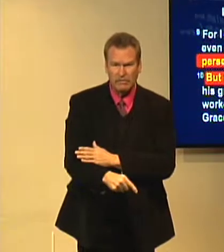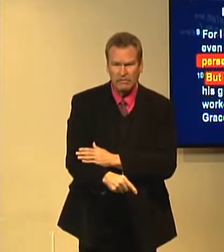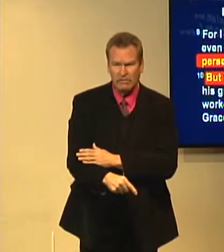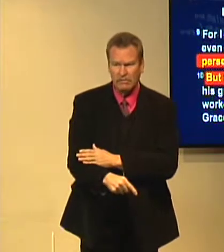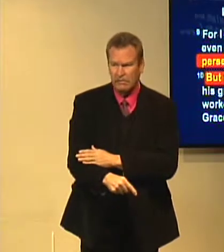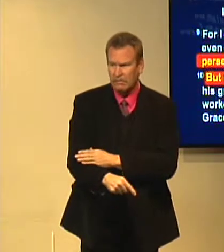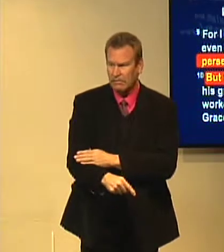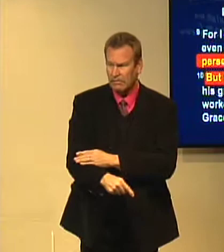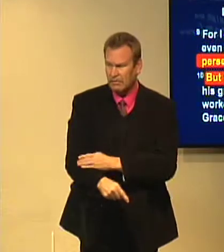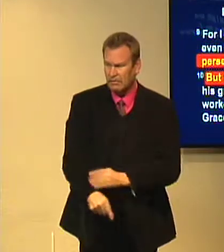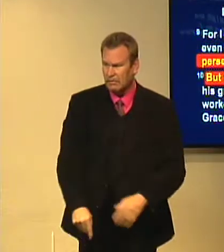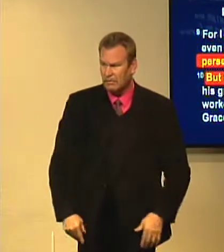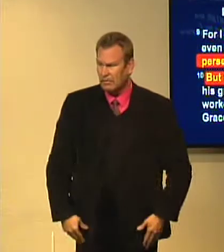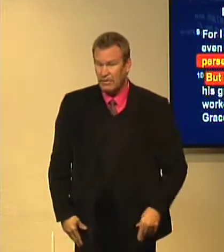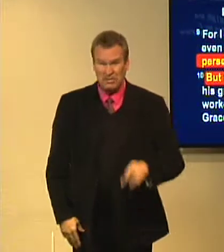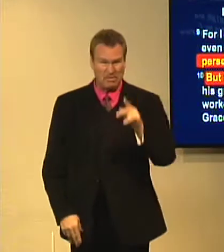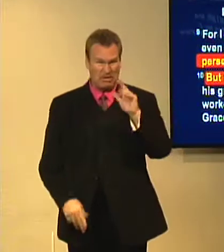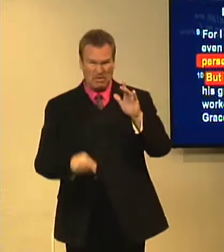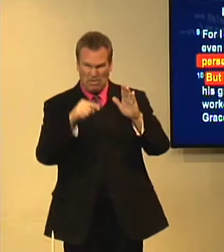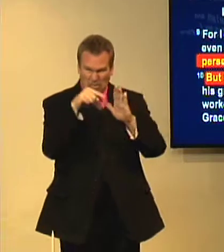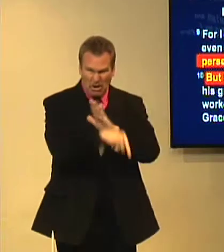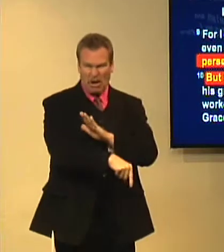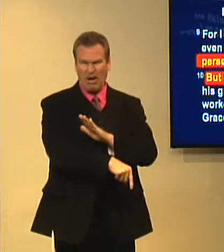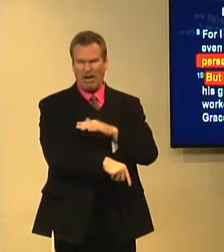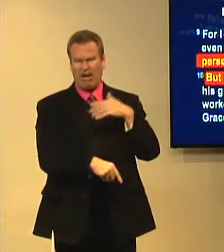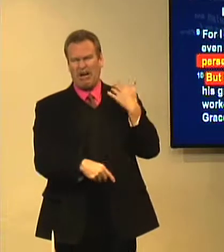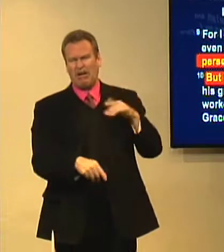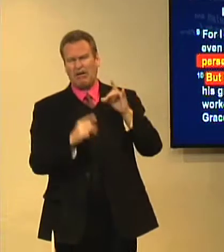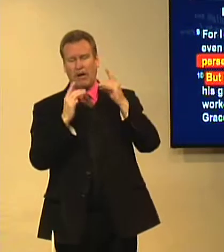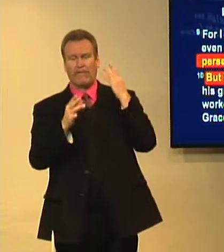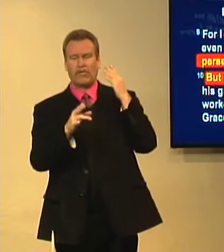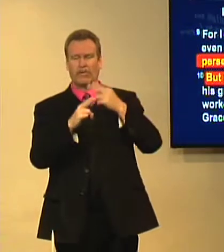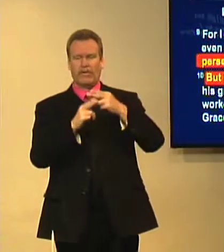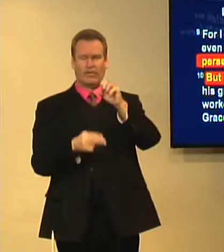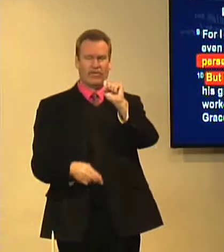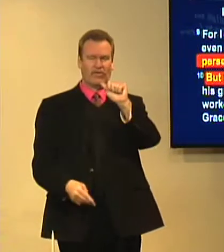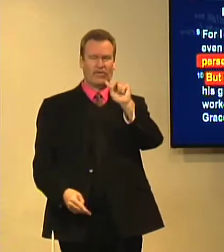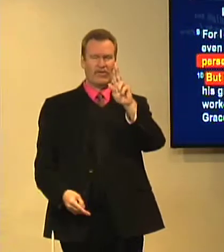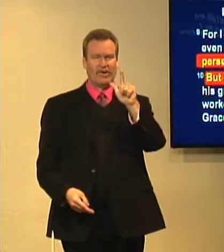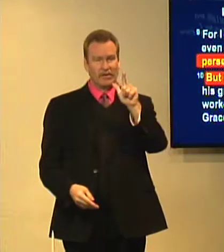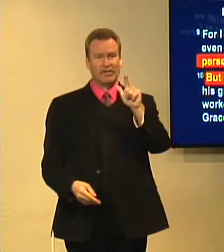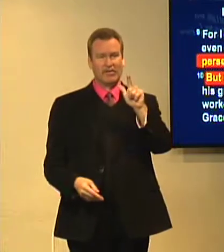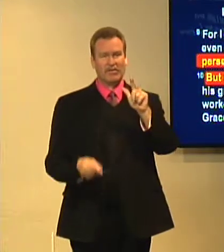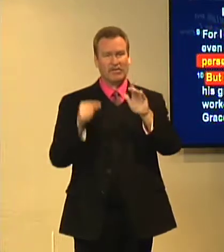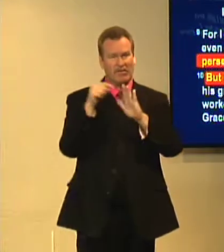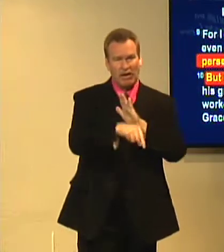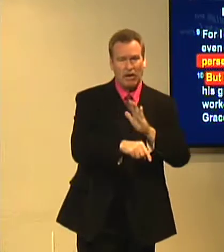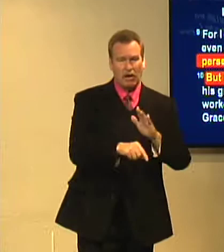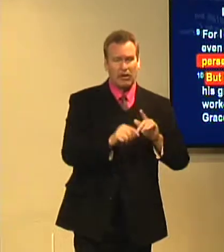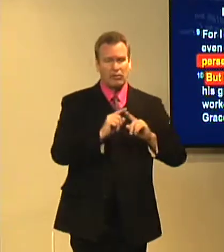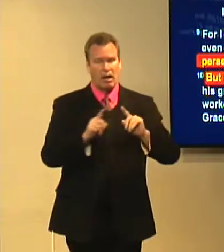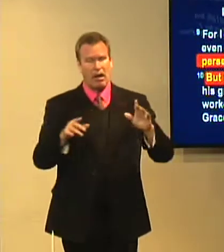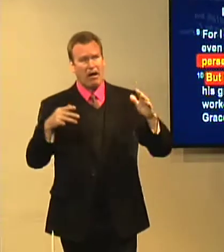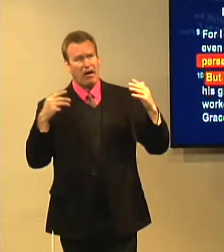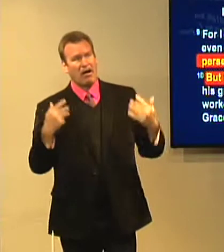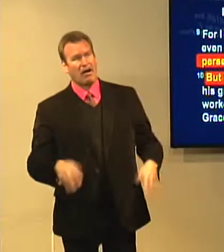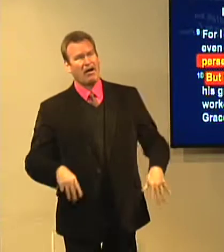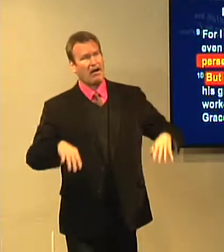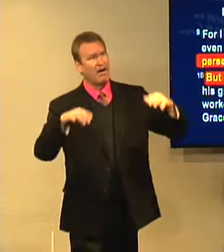or killed. This was Paul's doing. His name during that time was Saul, but